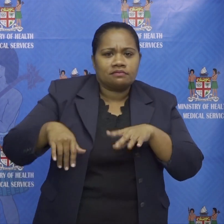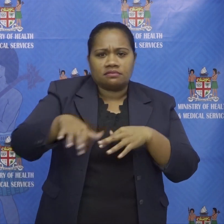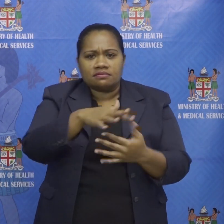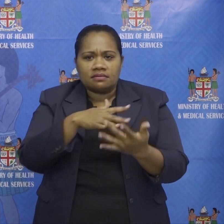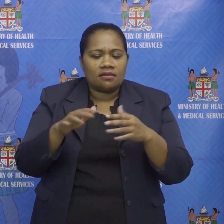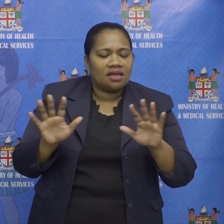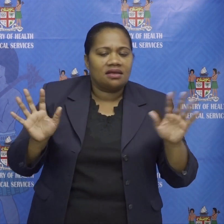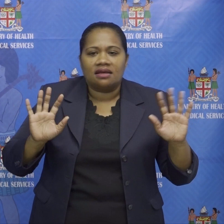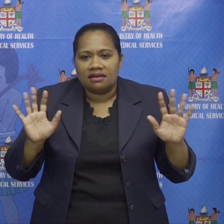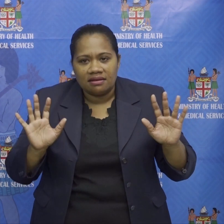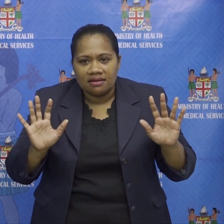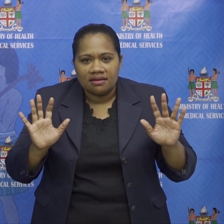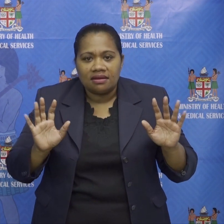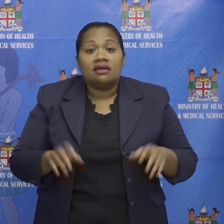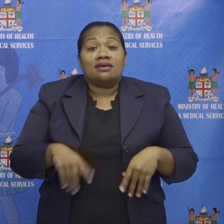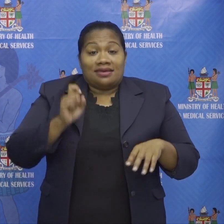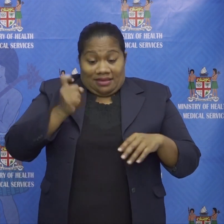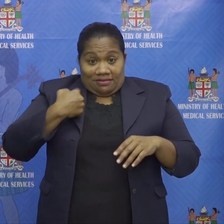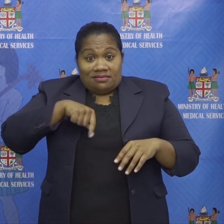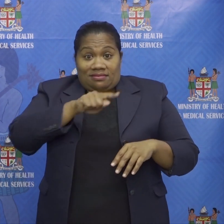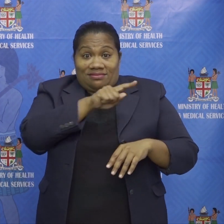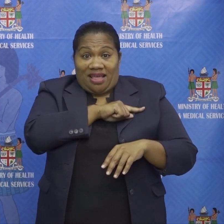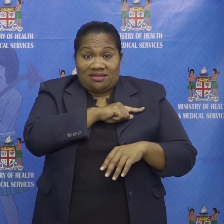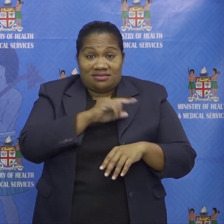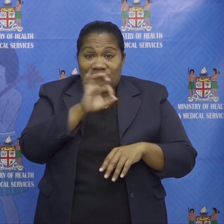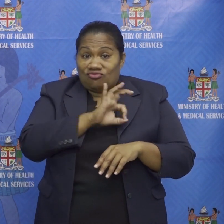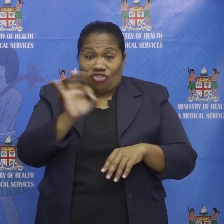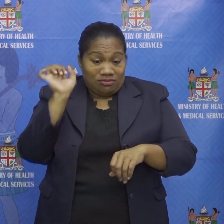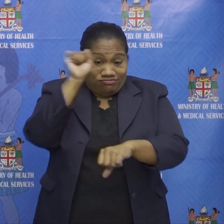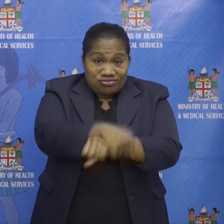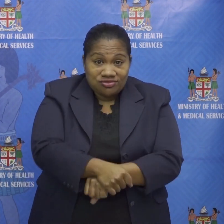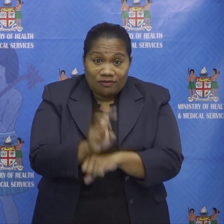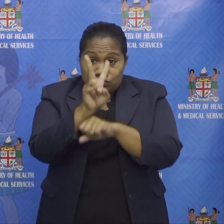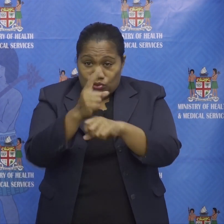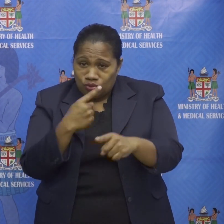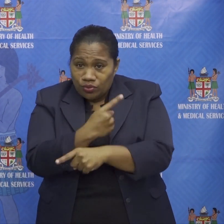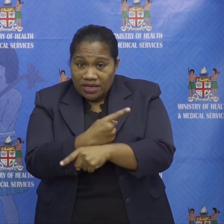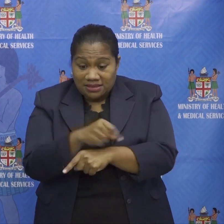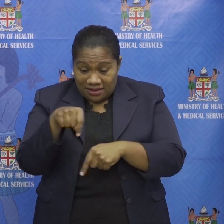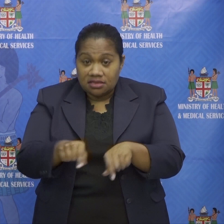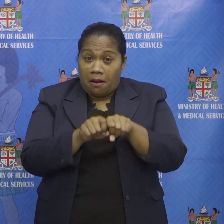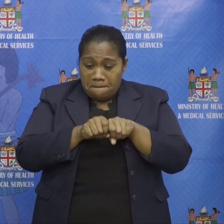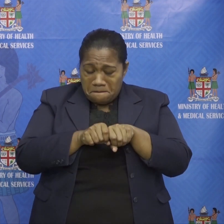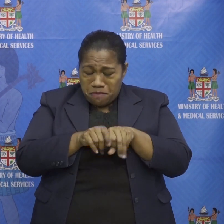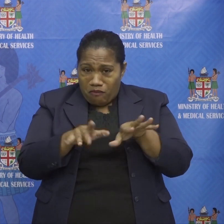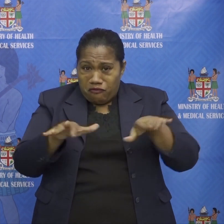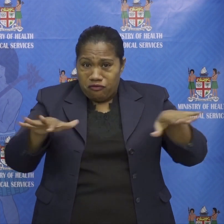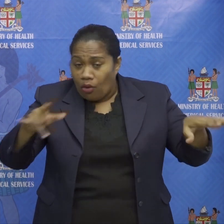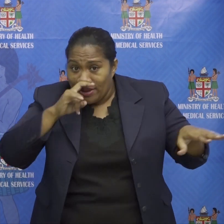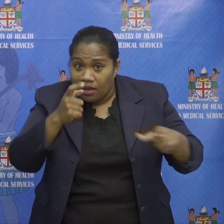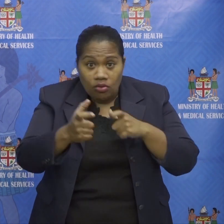if we don't win this fight over the next two weeks and this outbreak gets out of control the prospect of job